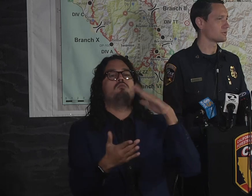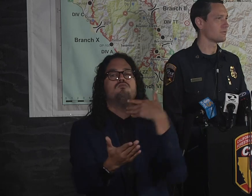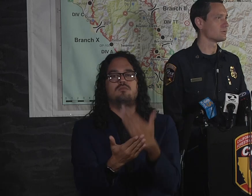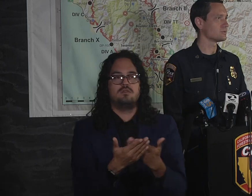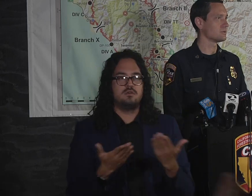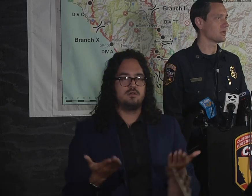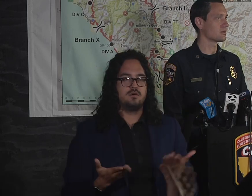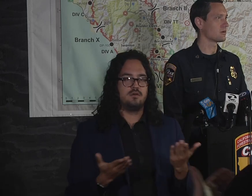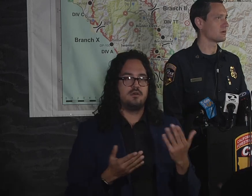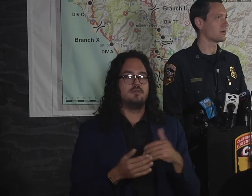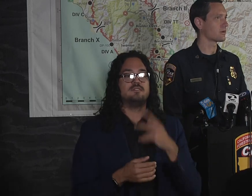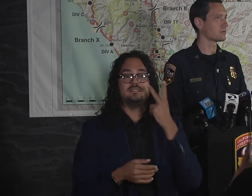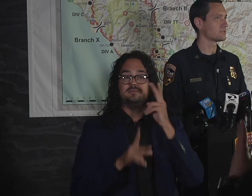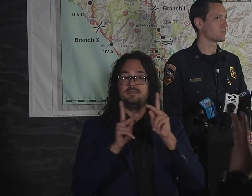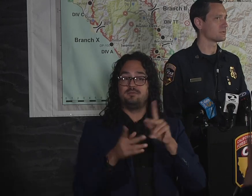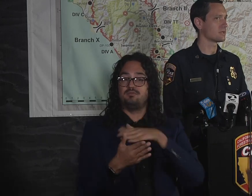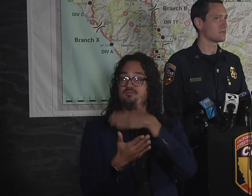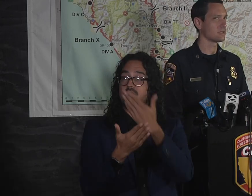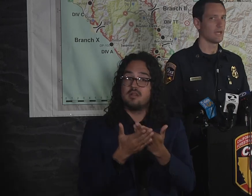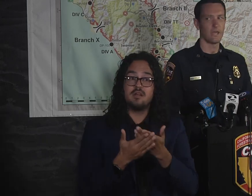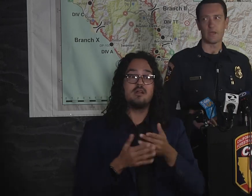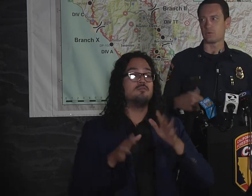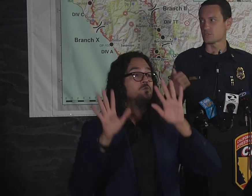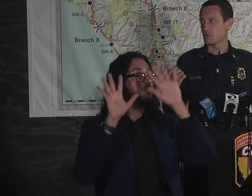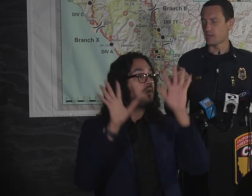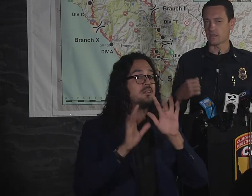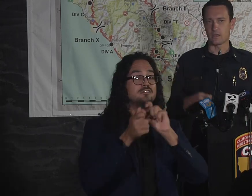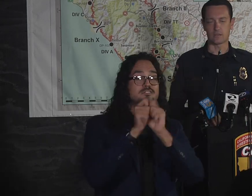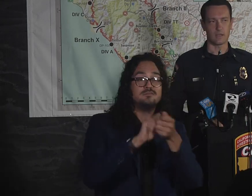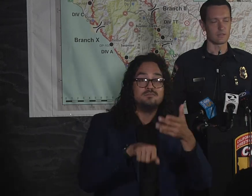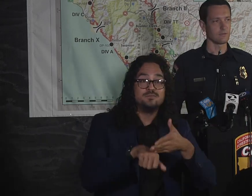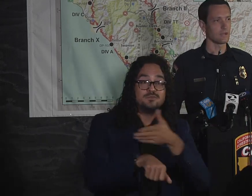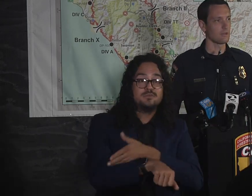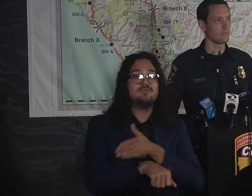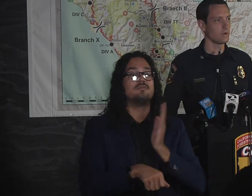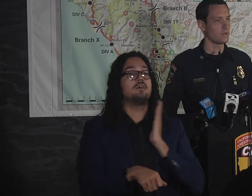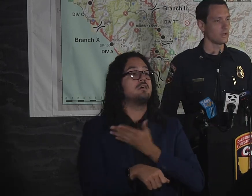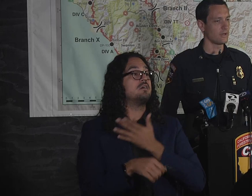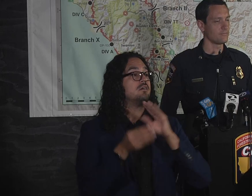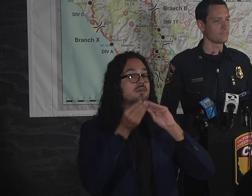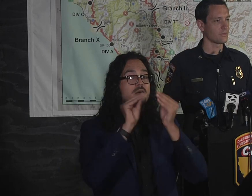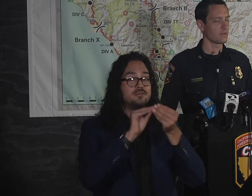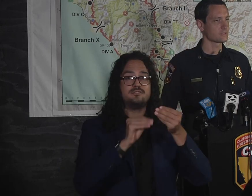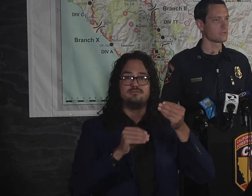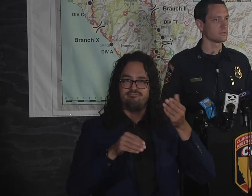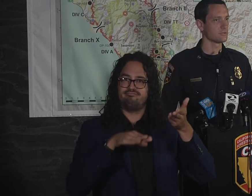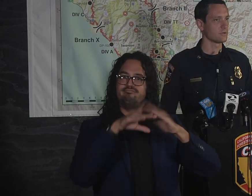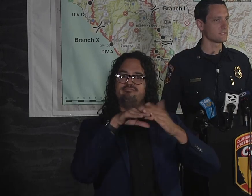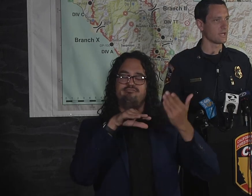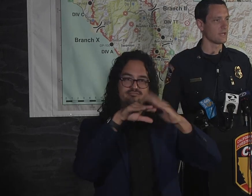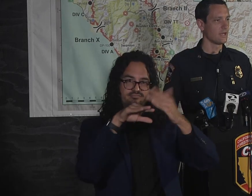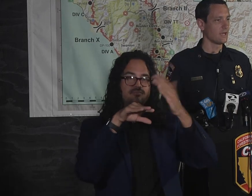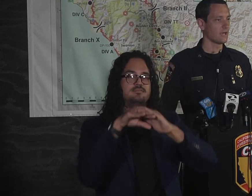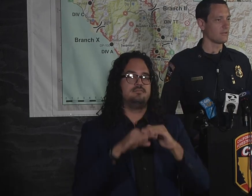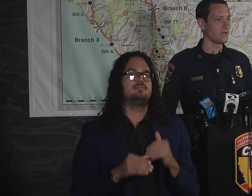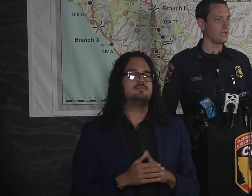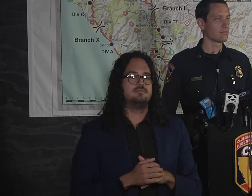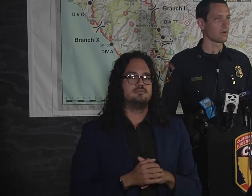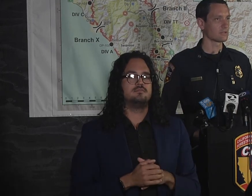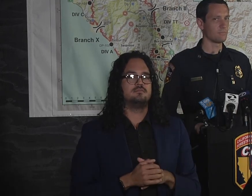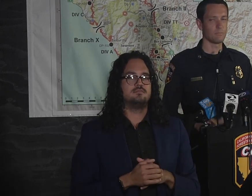the correlation of those two together are increasing the percentage. And I will just go back to kind of dovetail on what Sergeant Zuno said